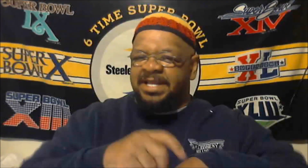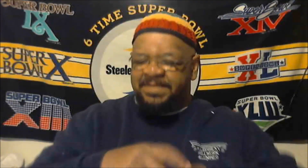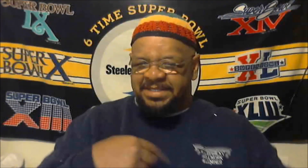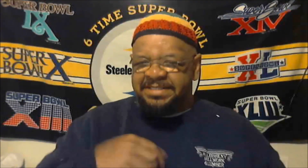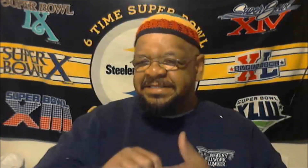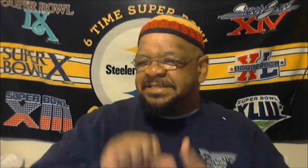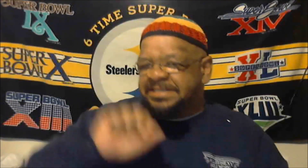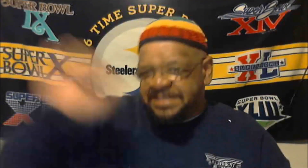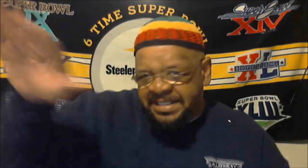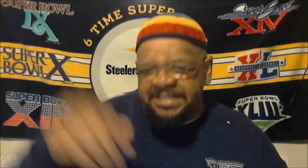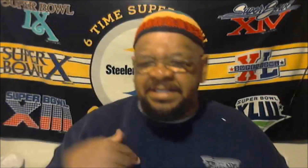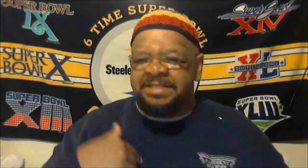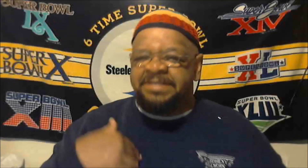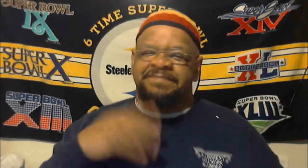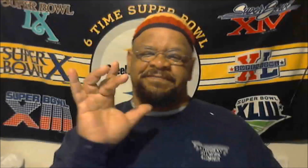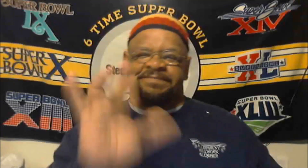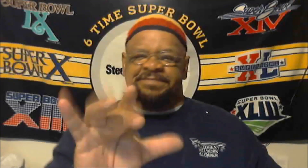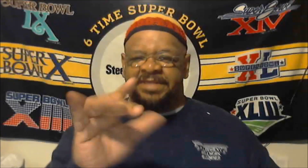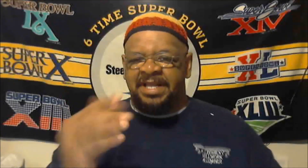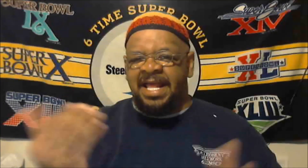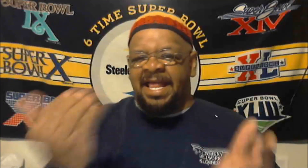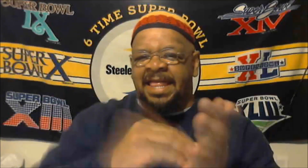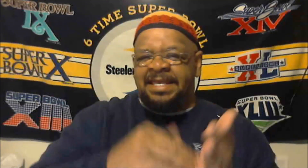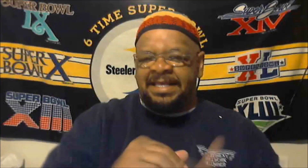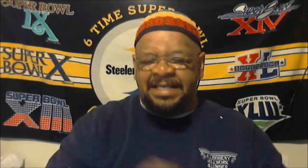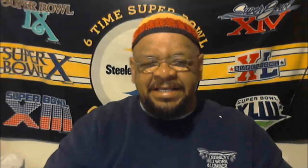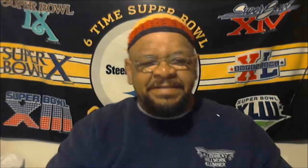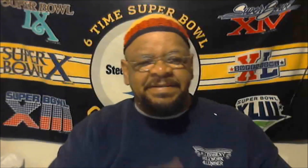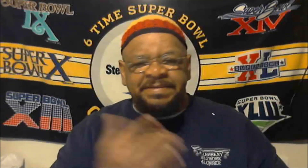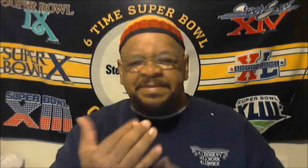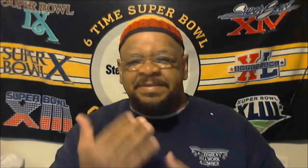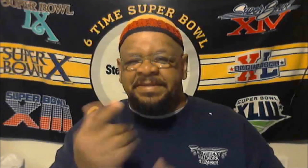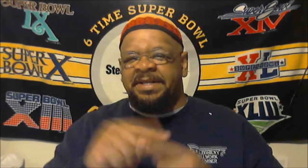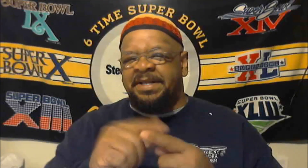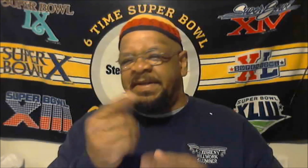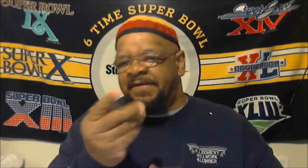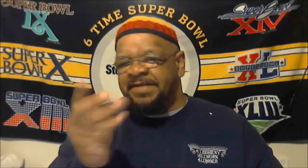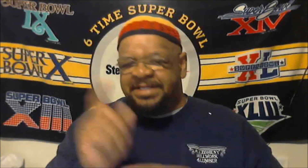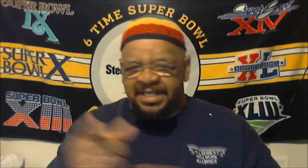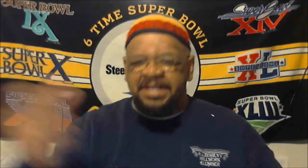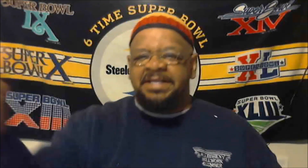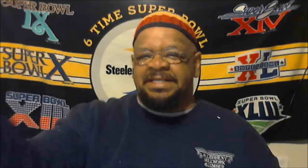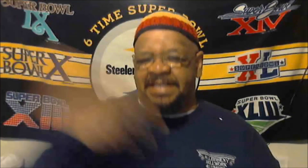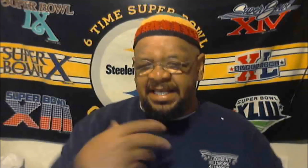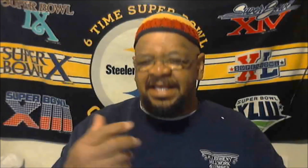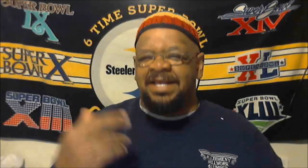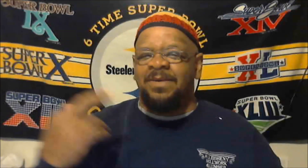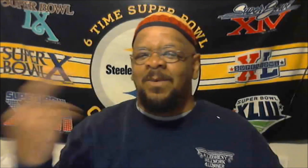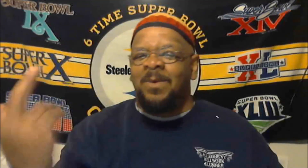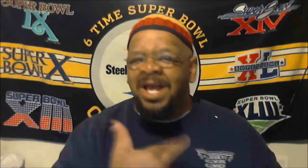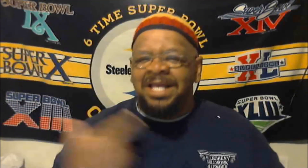cake again. Just make it look really elegant. So I'm going to finish off the rest of my little finger sandwiches here.